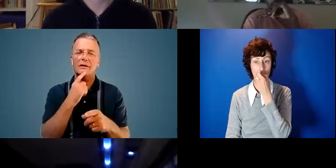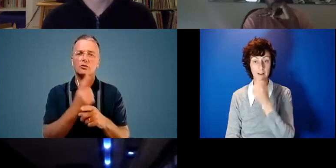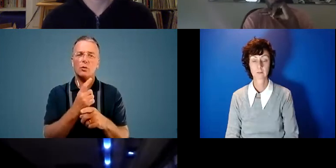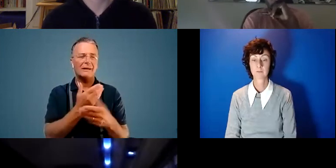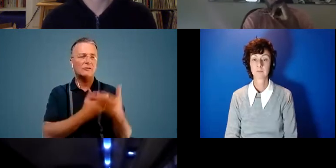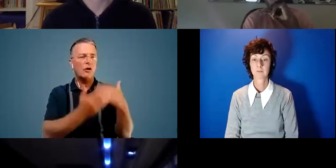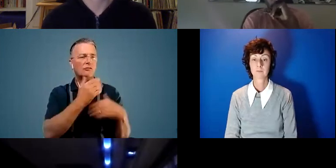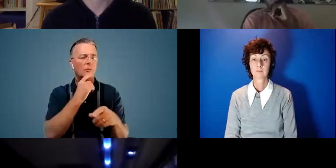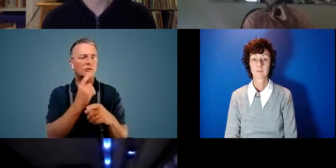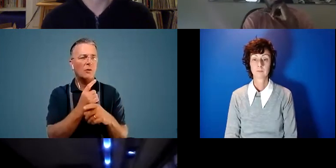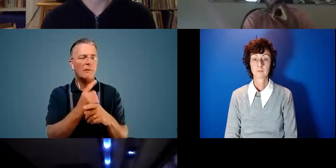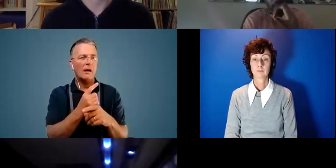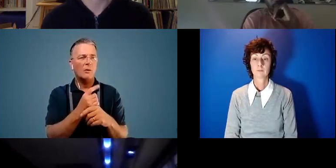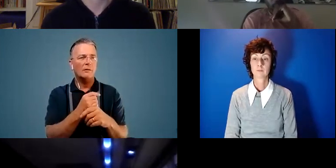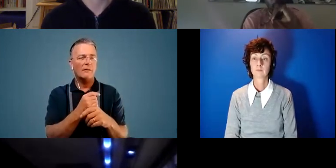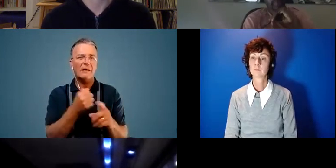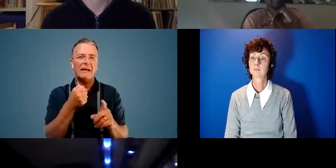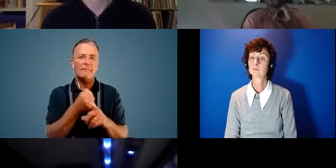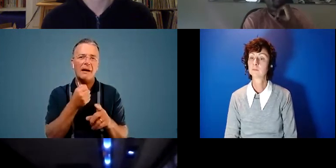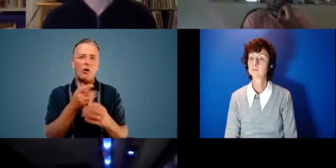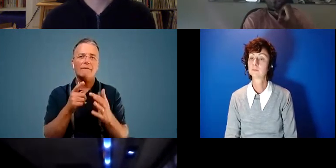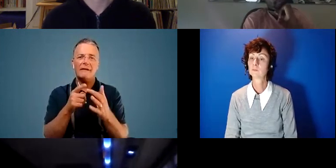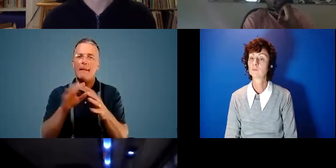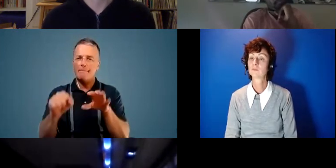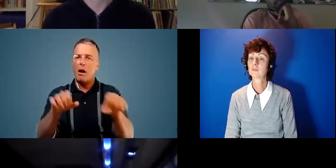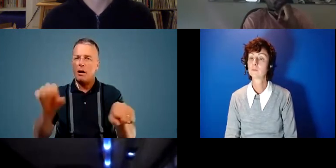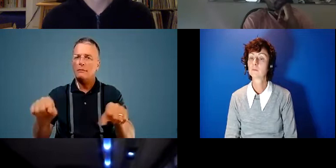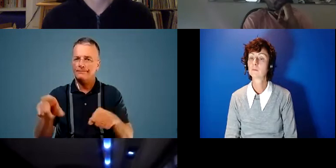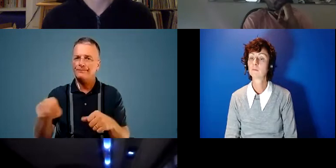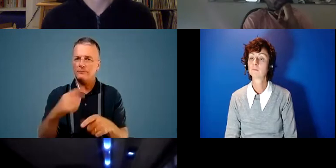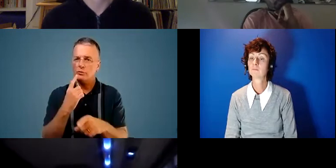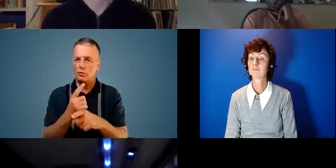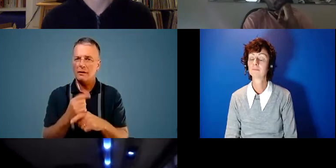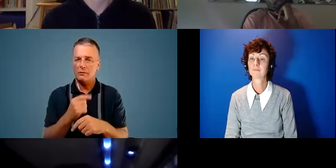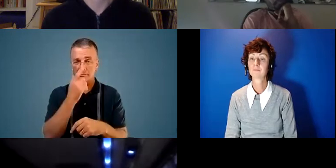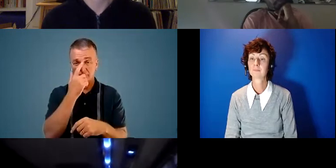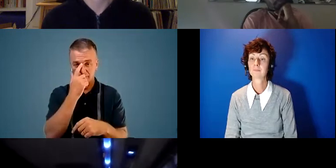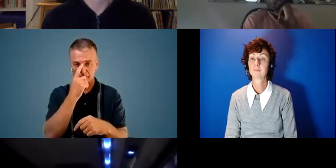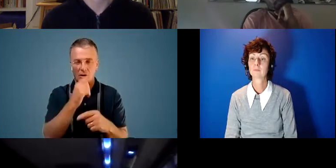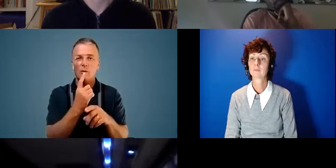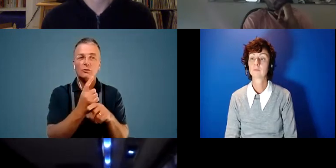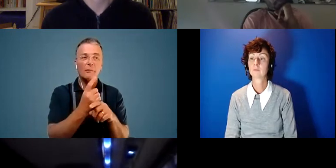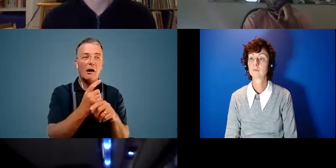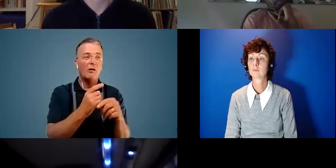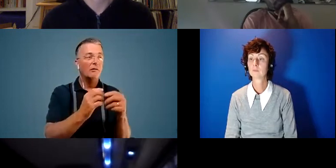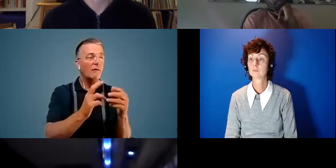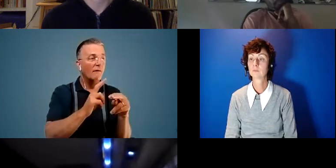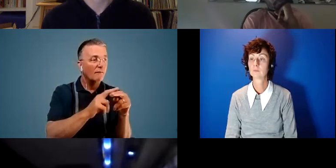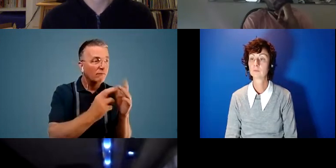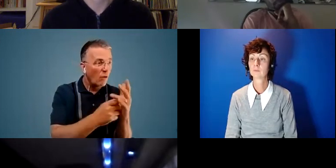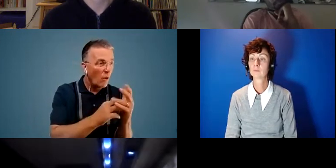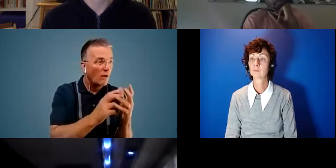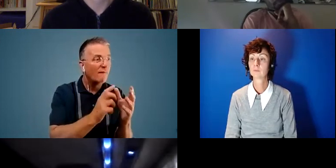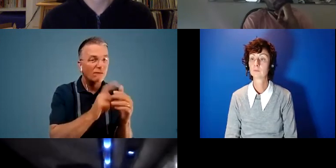um the the impact of the empire and i think when we talk about fauna and flora um we we